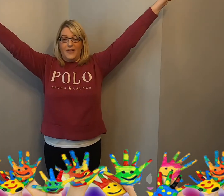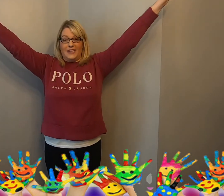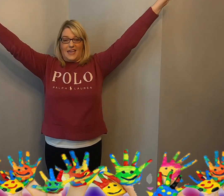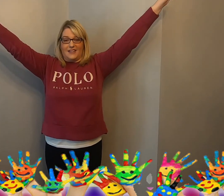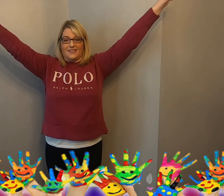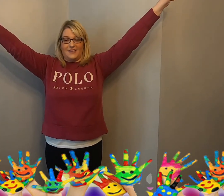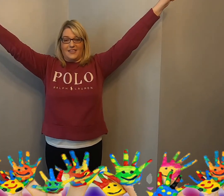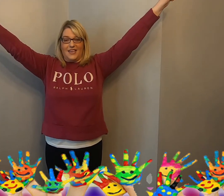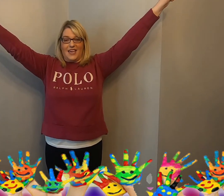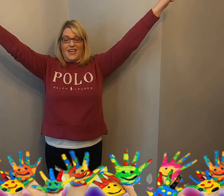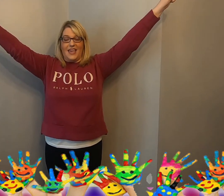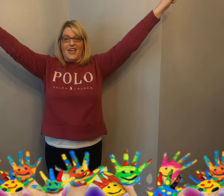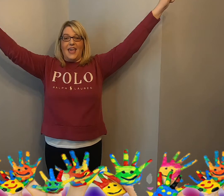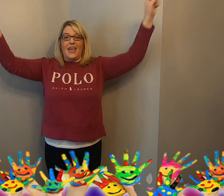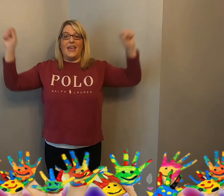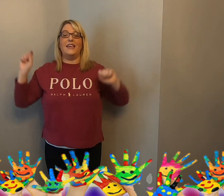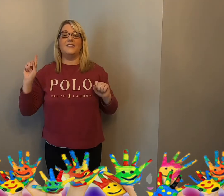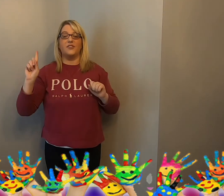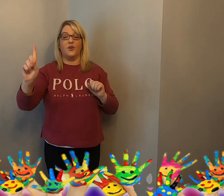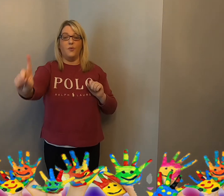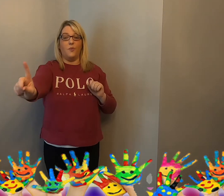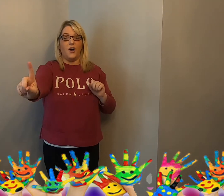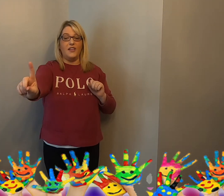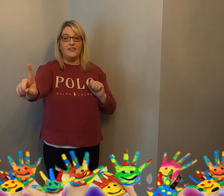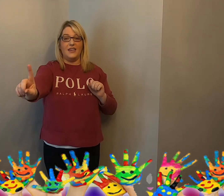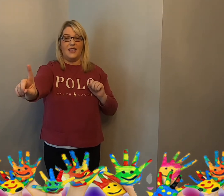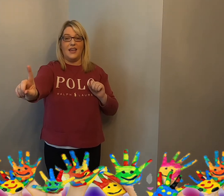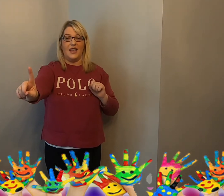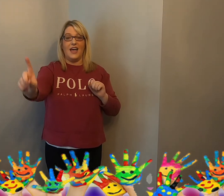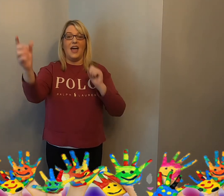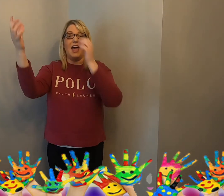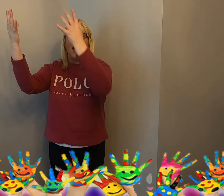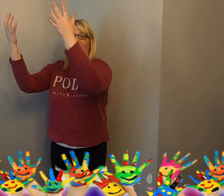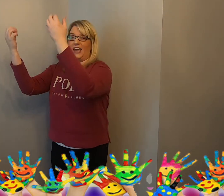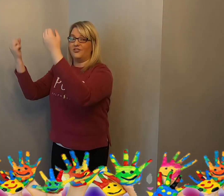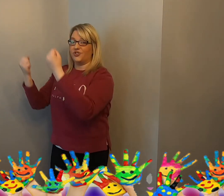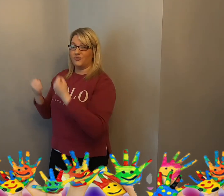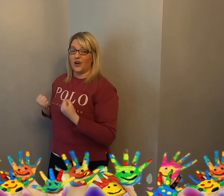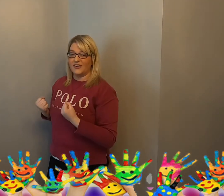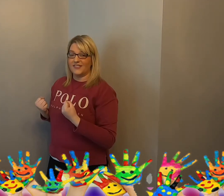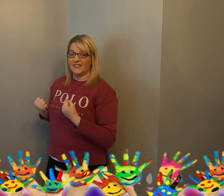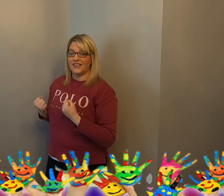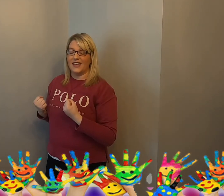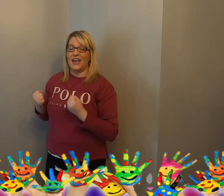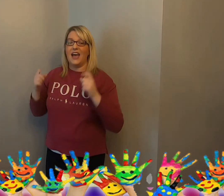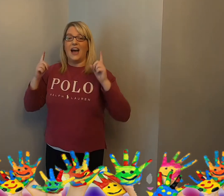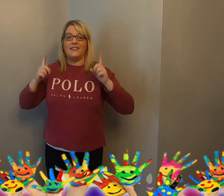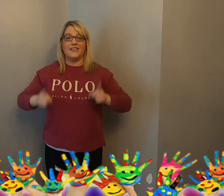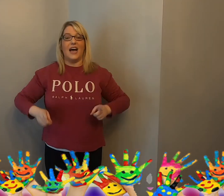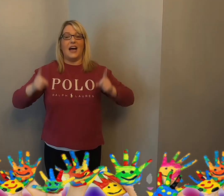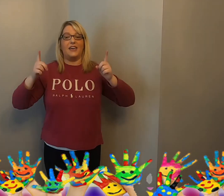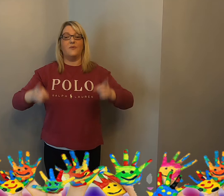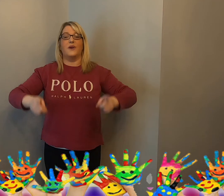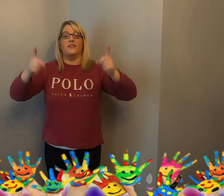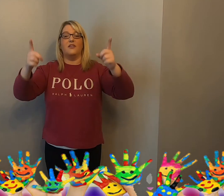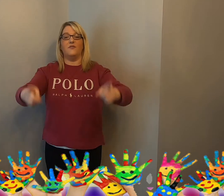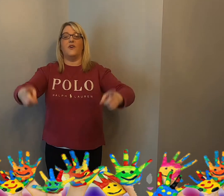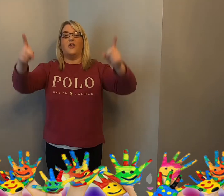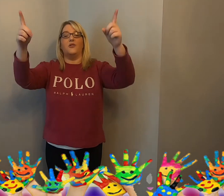illuminates. He's the one I trust and I will follow